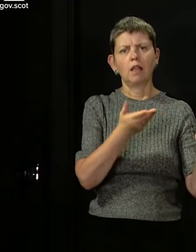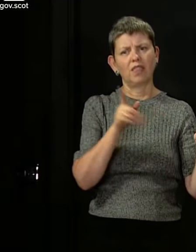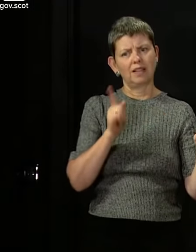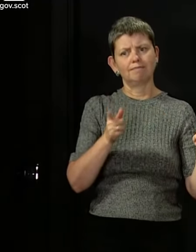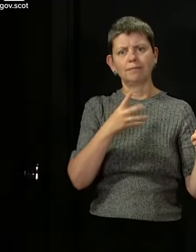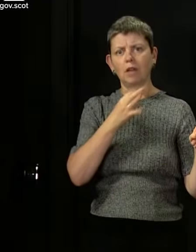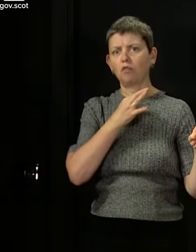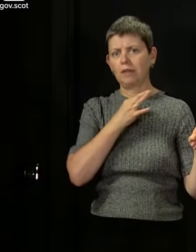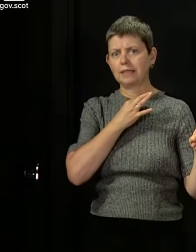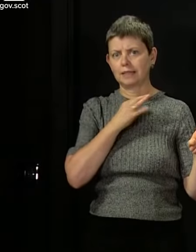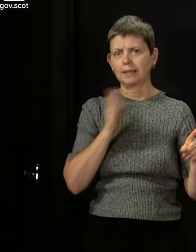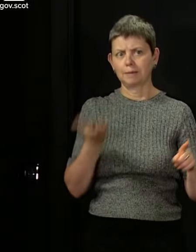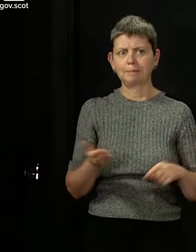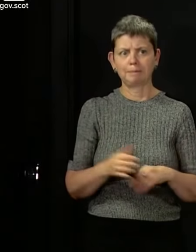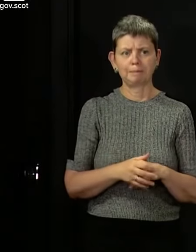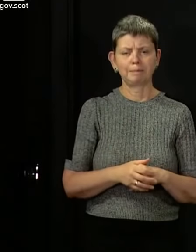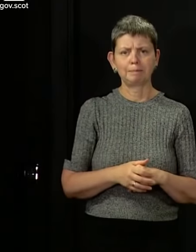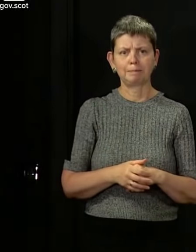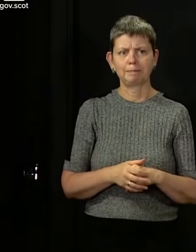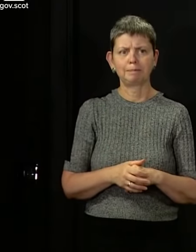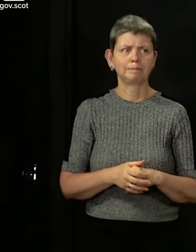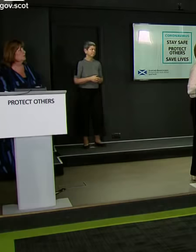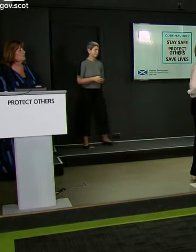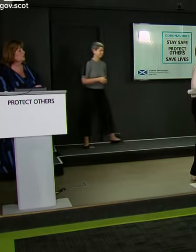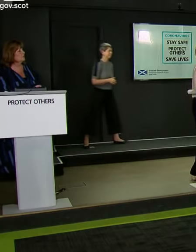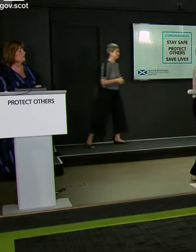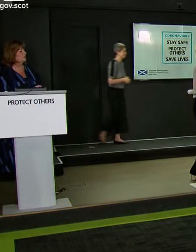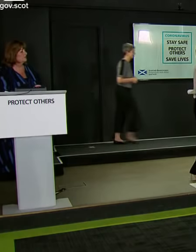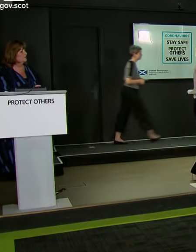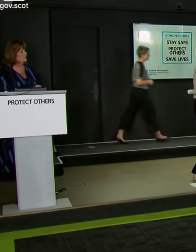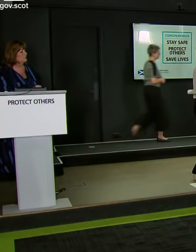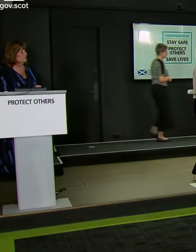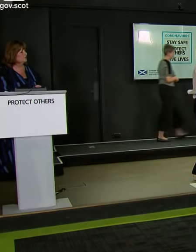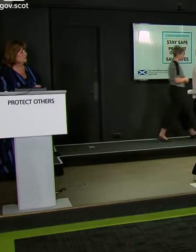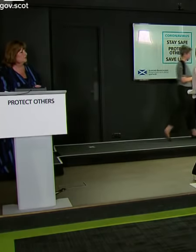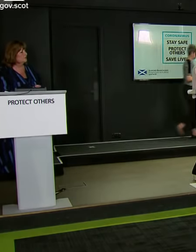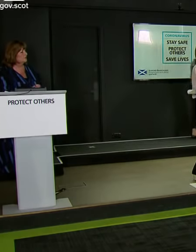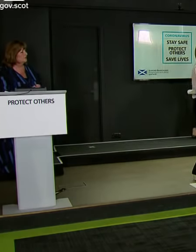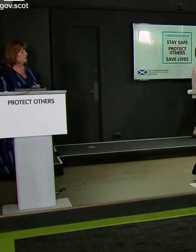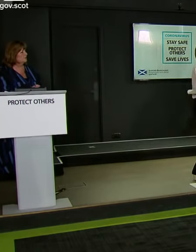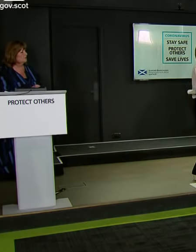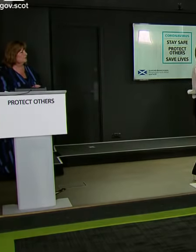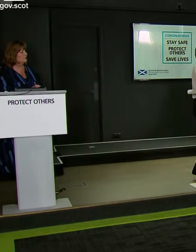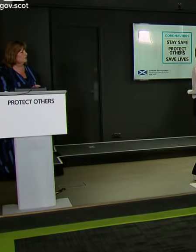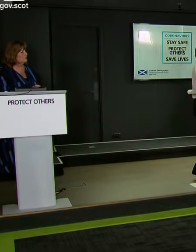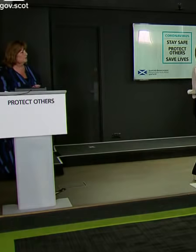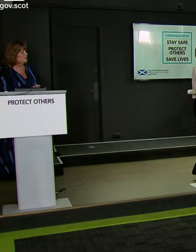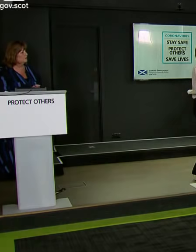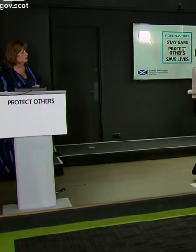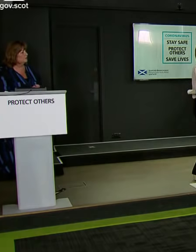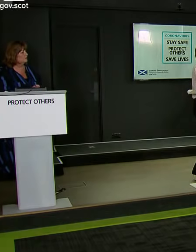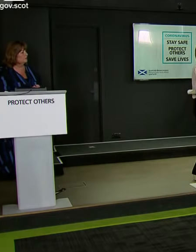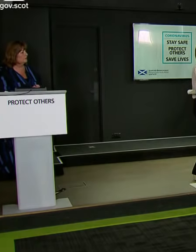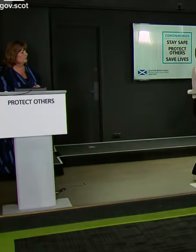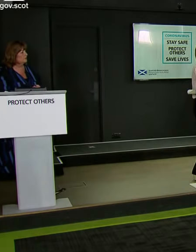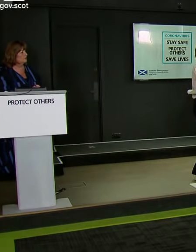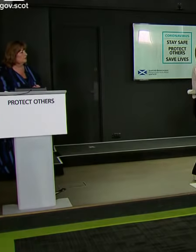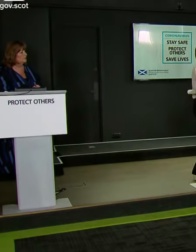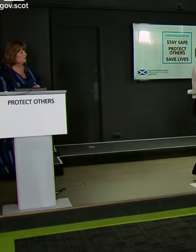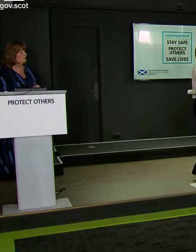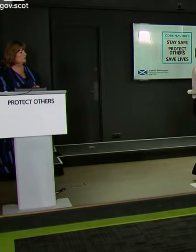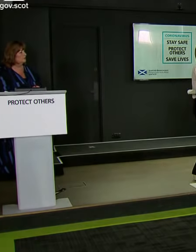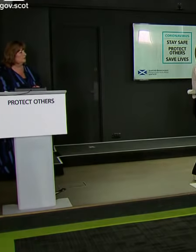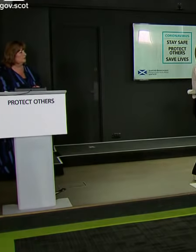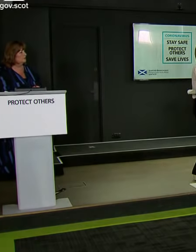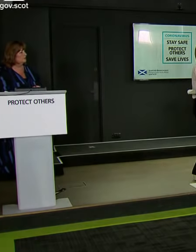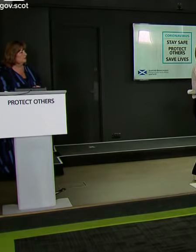that that is a particularly risky behaviour. The science is not overly convincing, if I'm completely honest. But if you use your